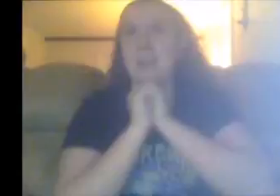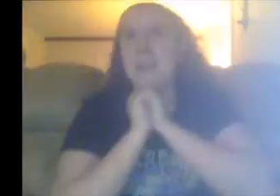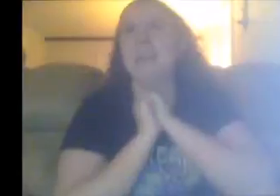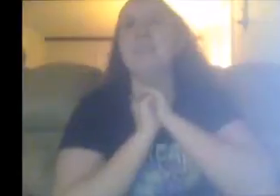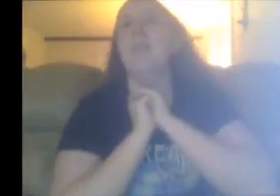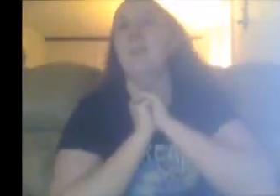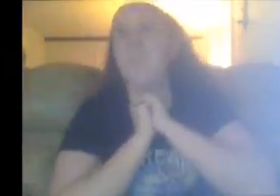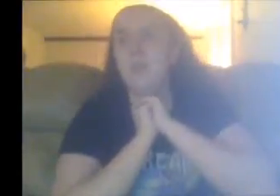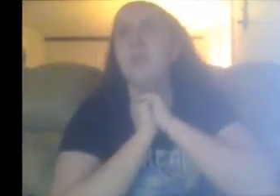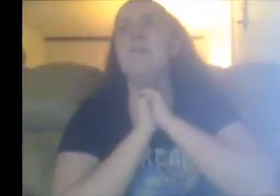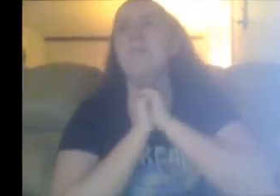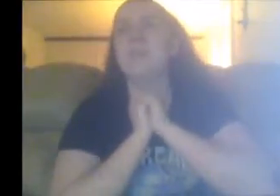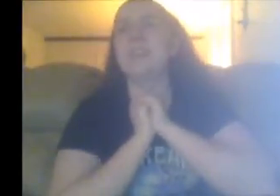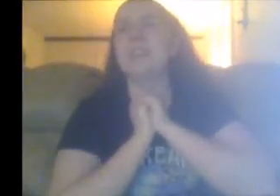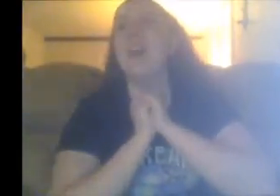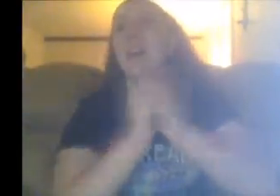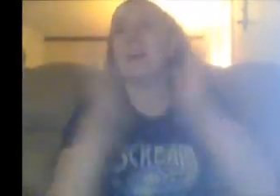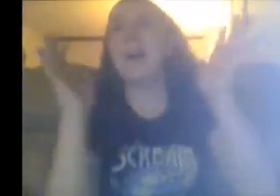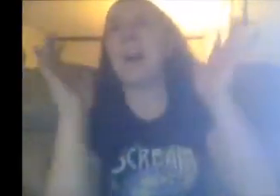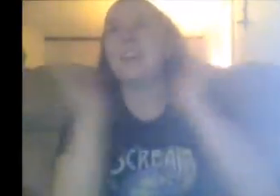Kalisto, rooting for Sincarra, come on!